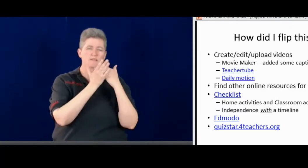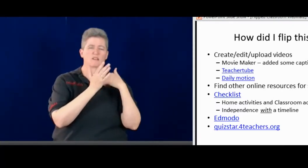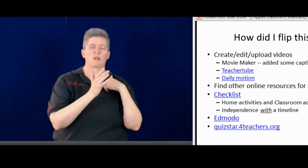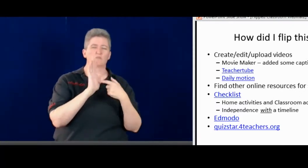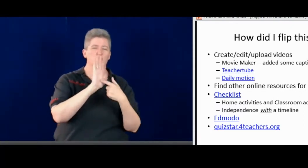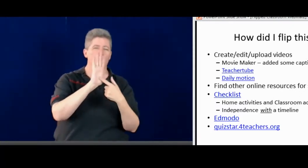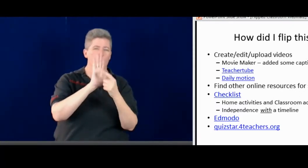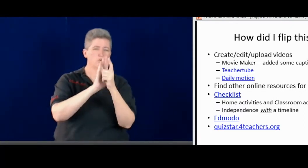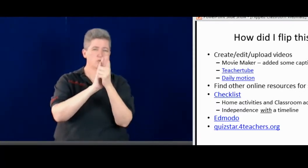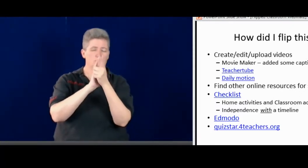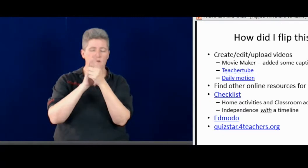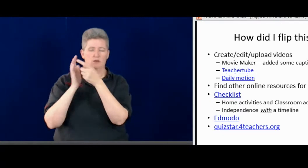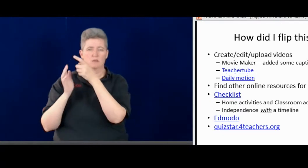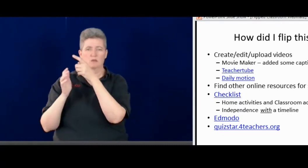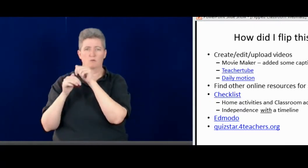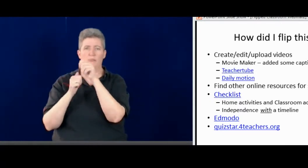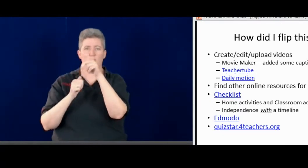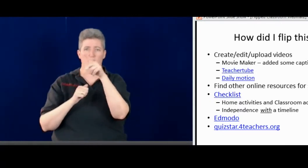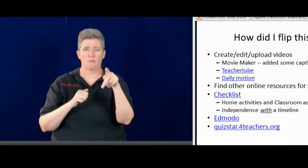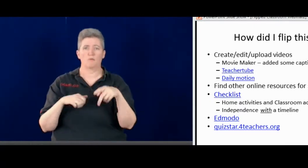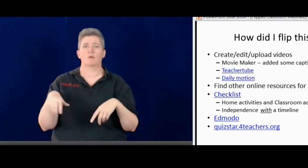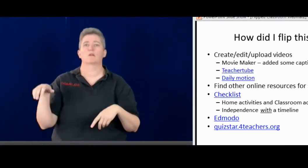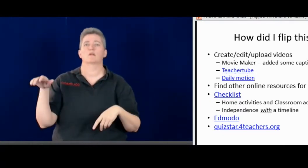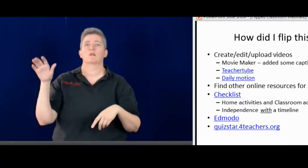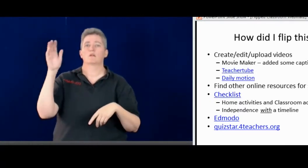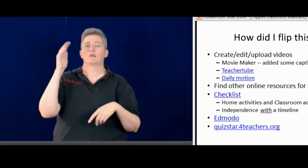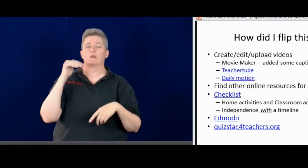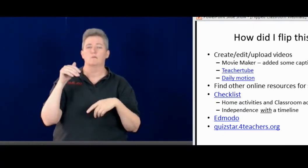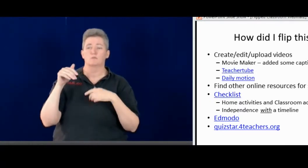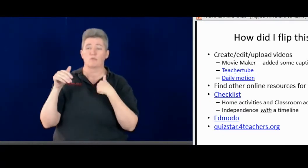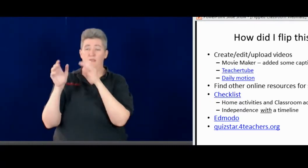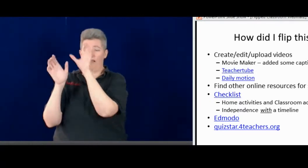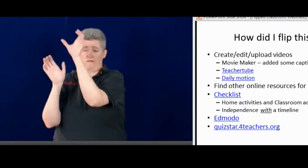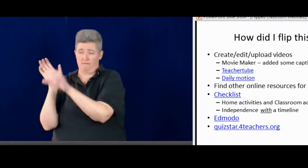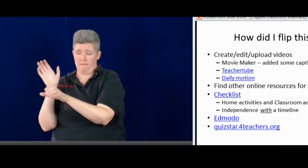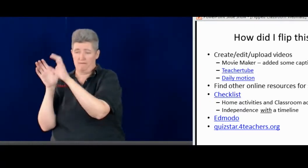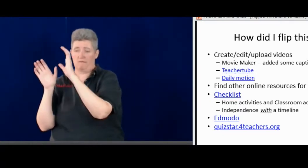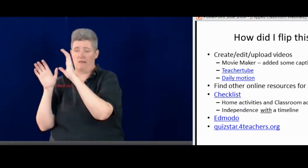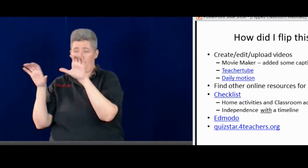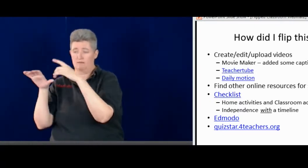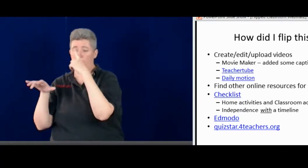And then I produce a checklist. And I'll show you that in just a second. That's on the PowerPoint.